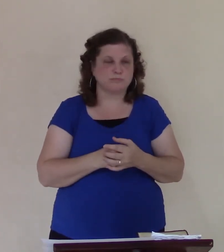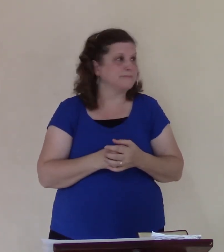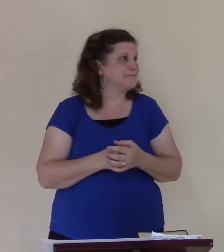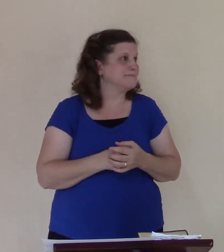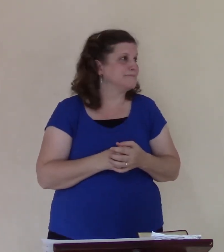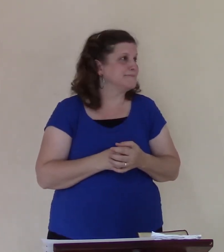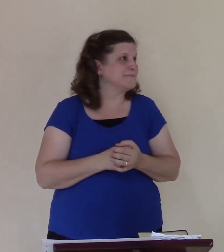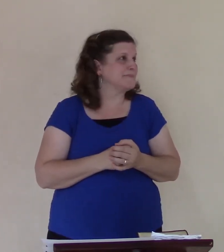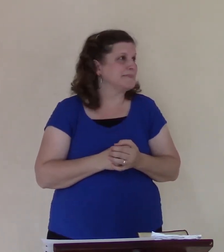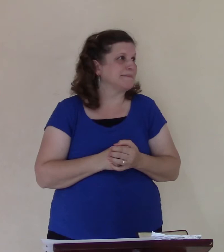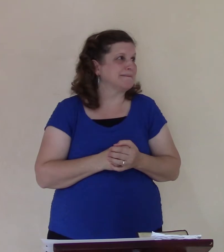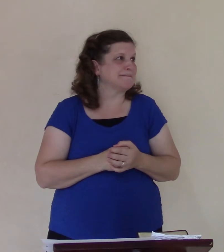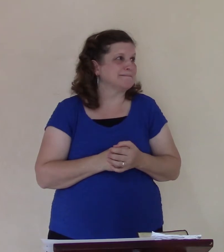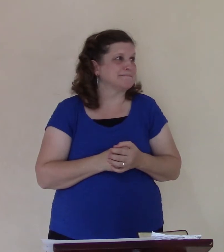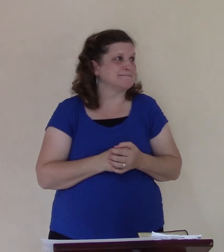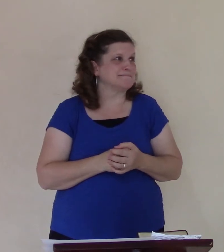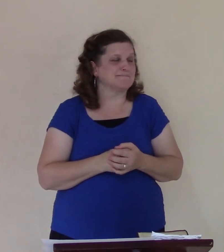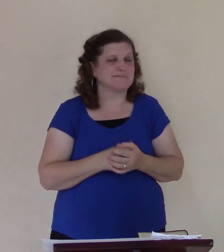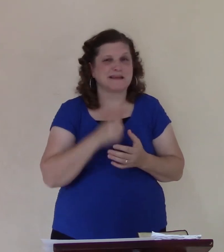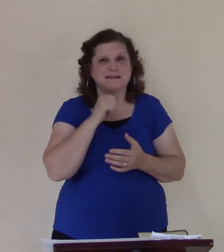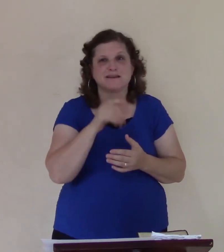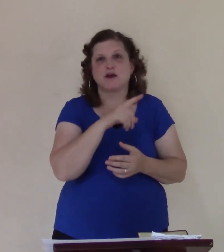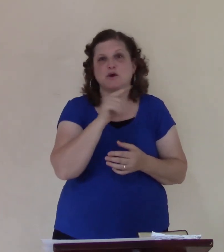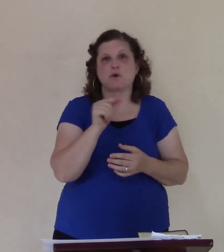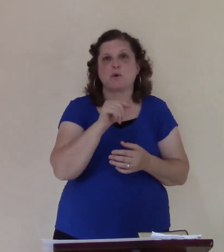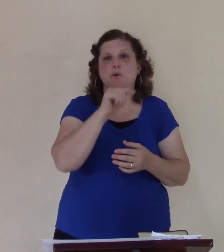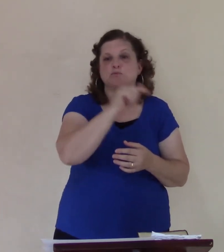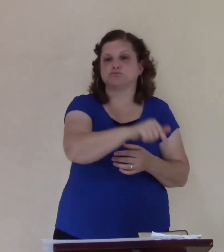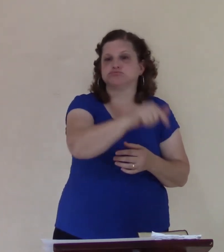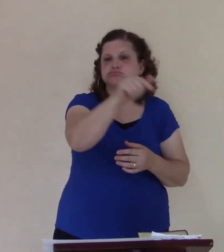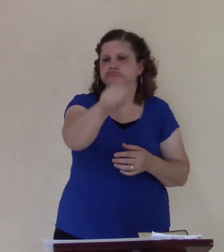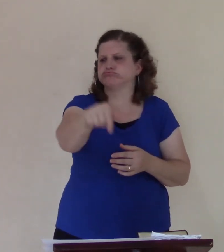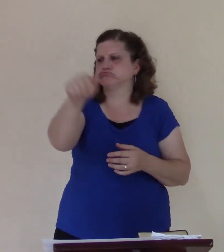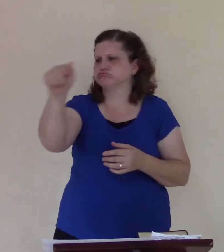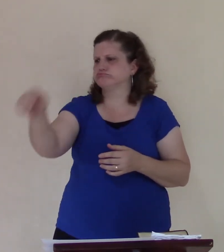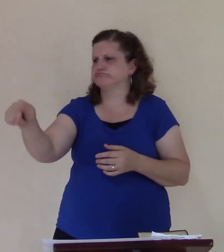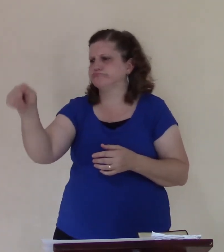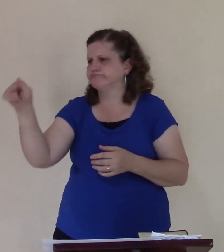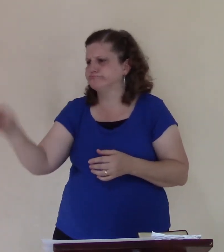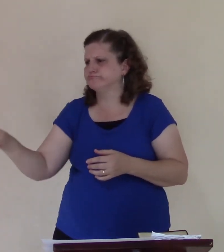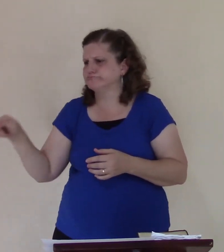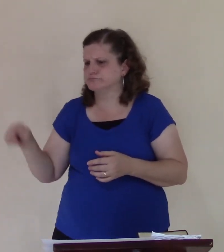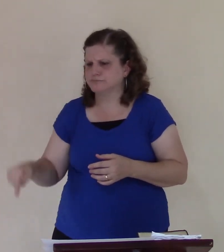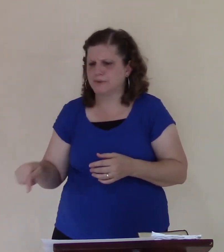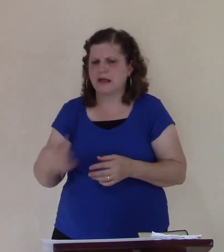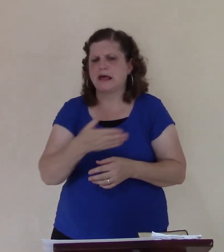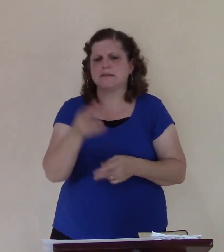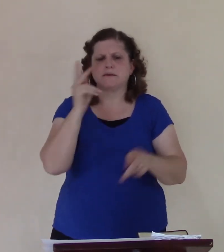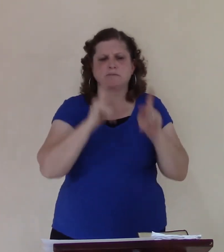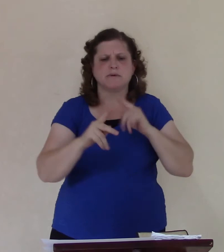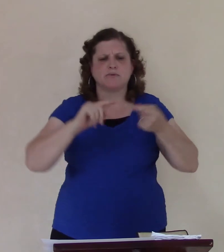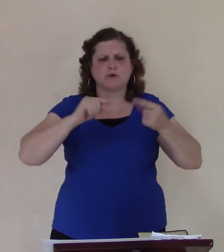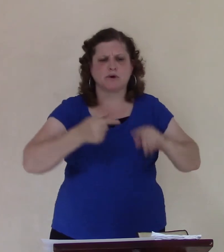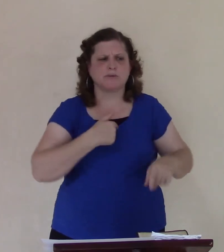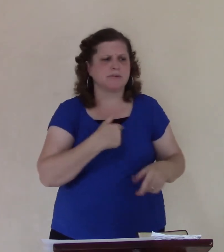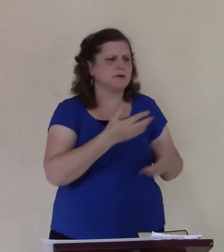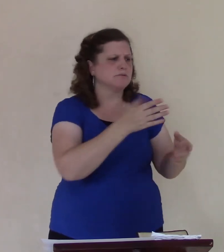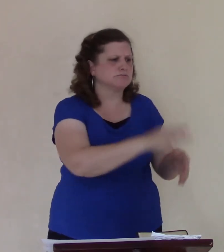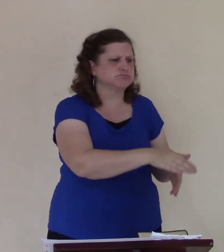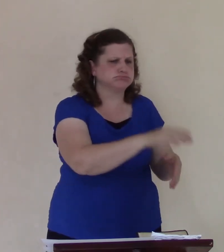not going around and telling every person how you've been mistreated, every person how you've been done this and what. No. That's